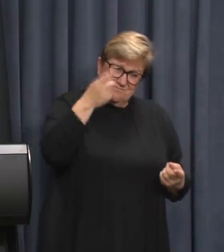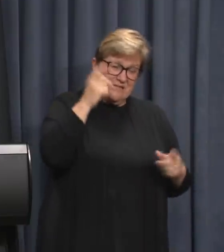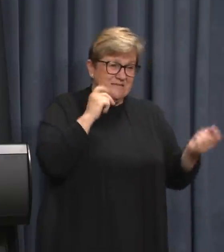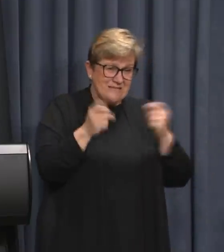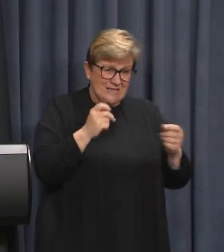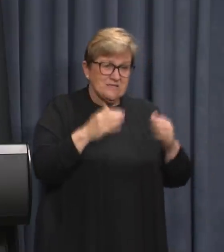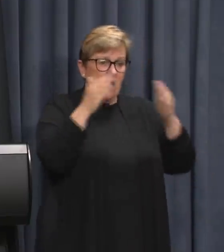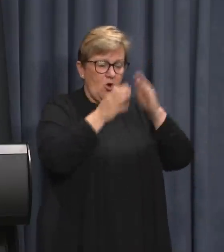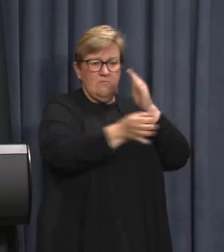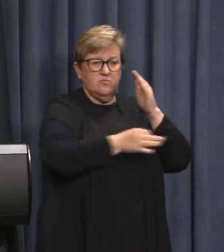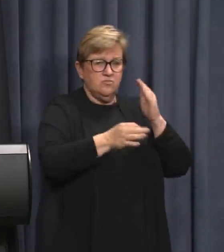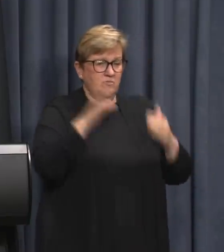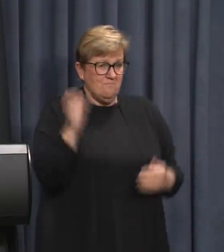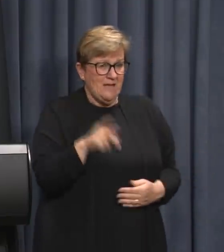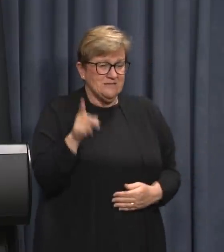appropriately.